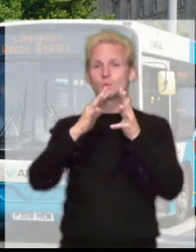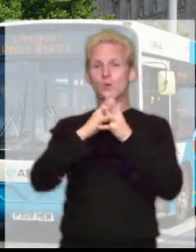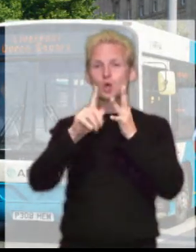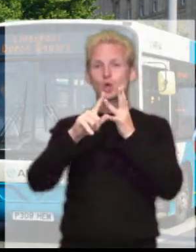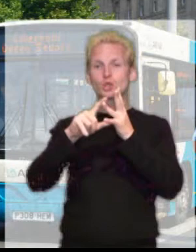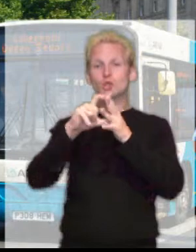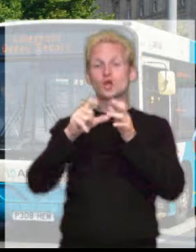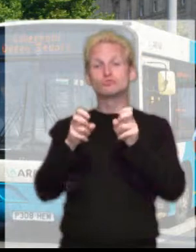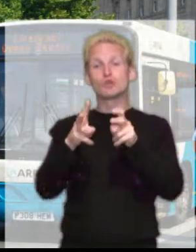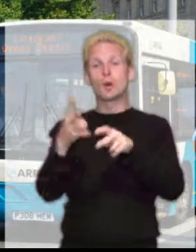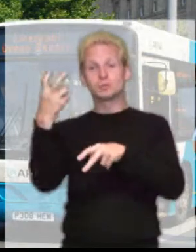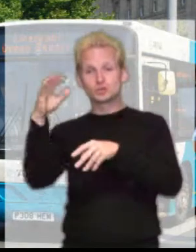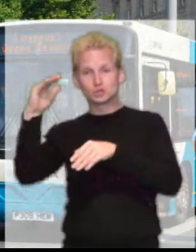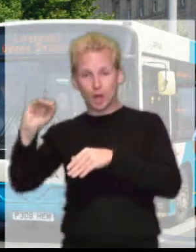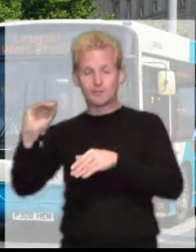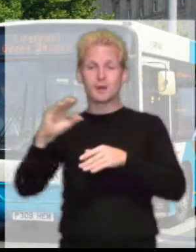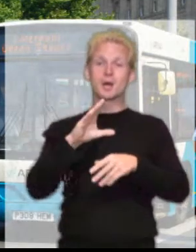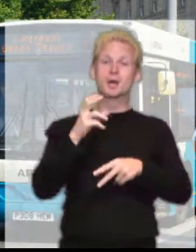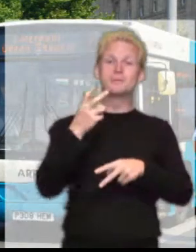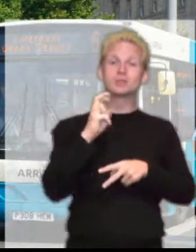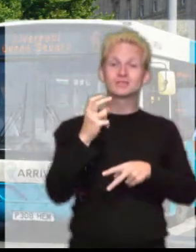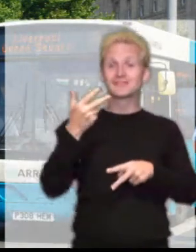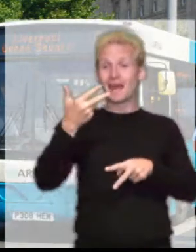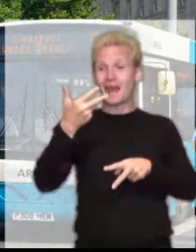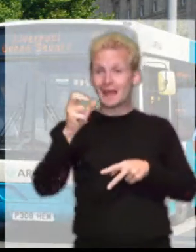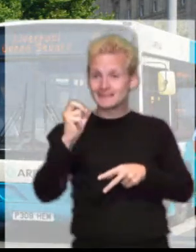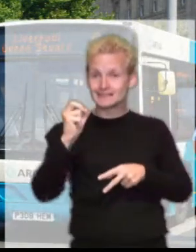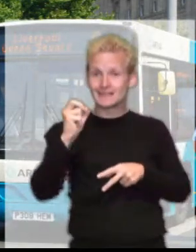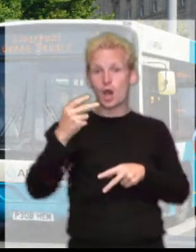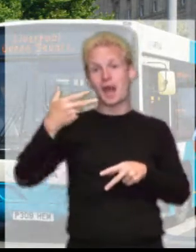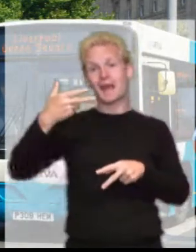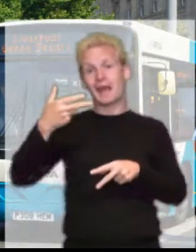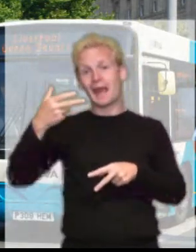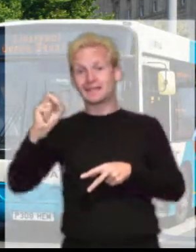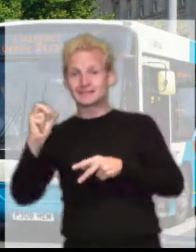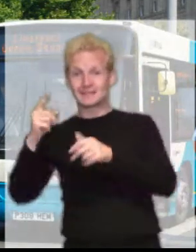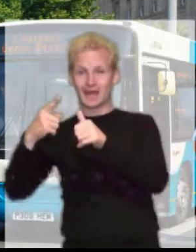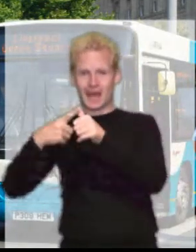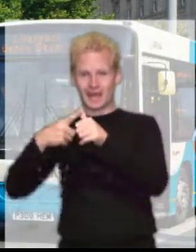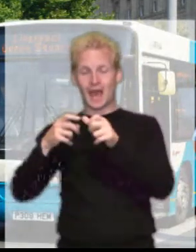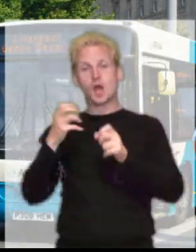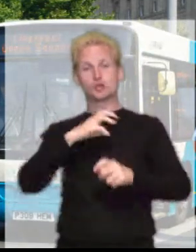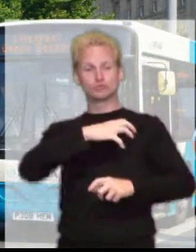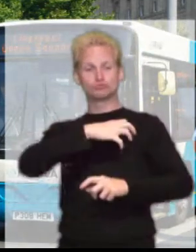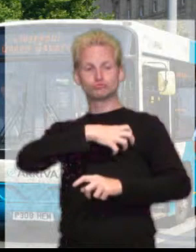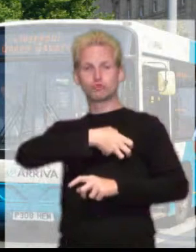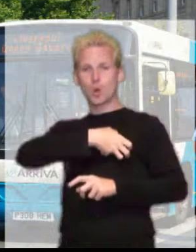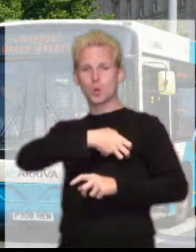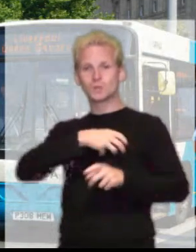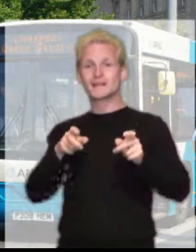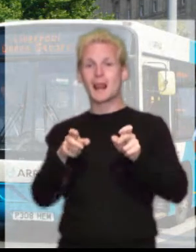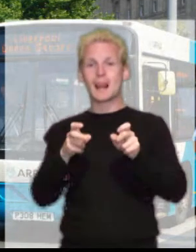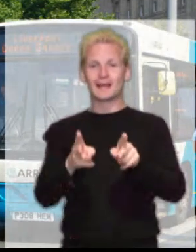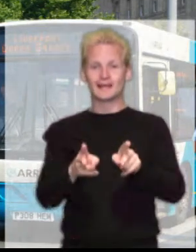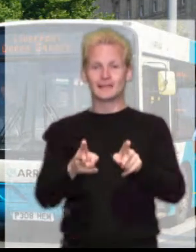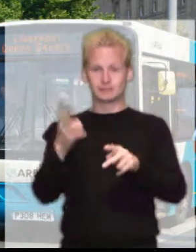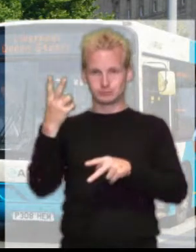stop. Bus 80 or 80A stopping at Rose Lane bus stop.